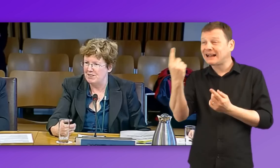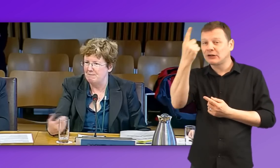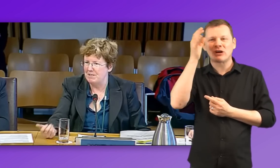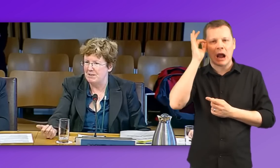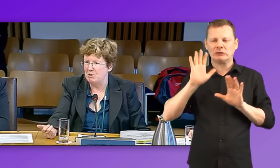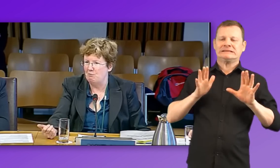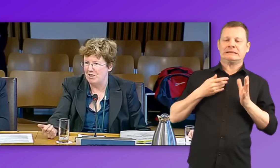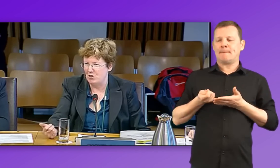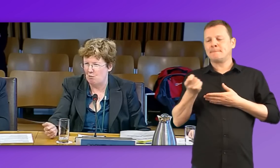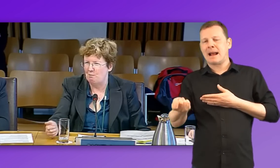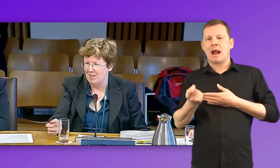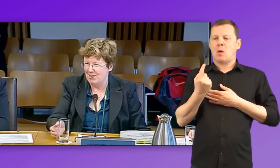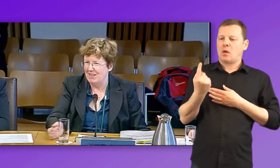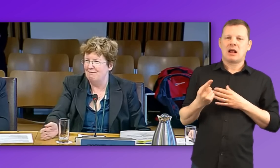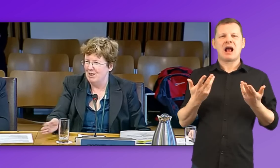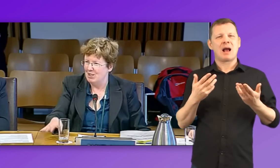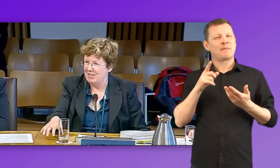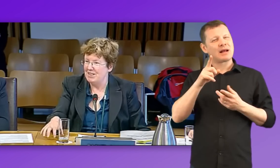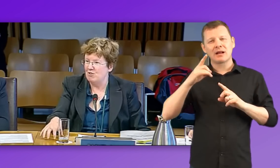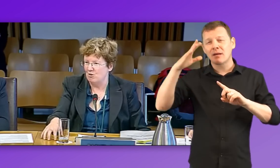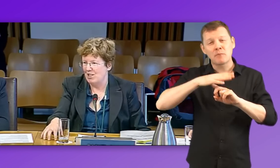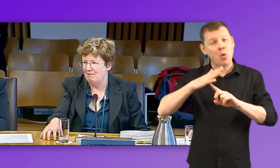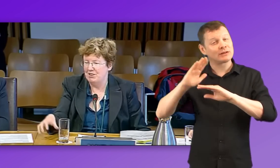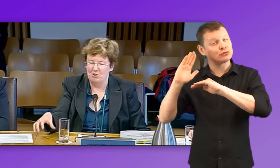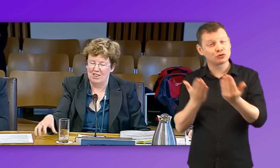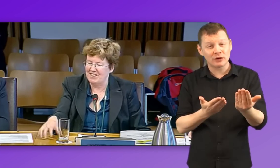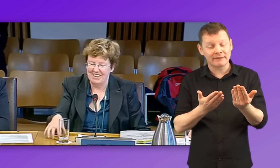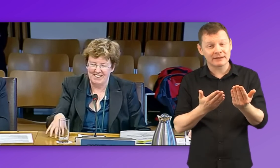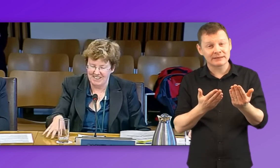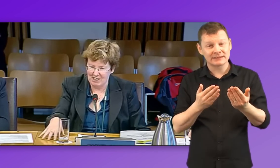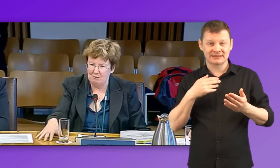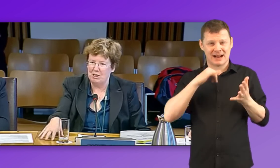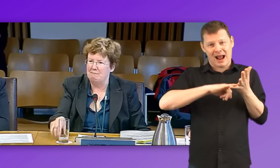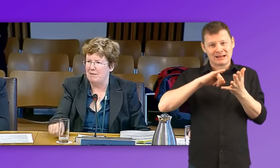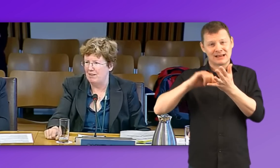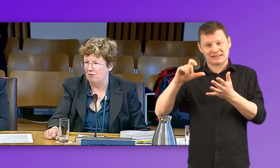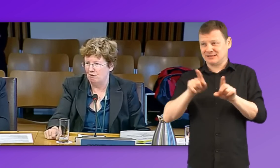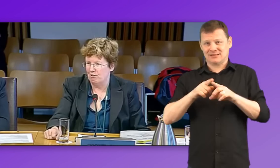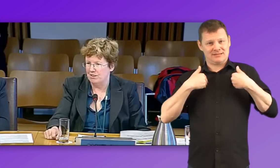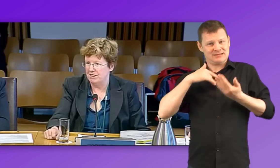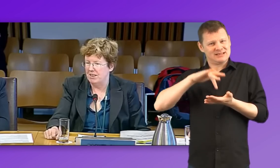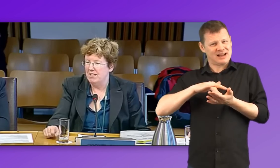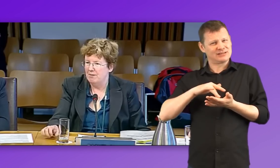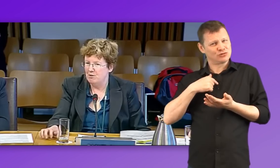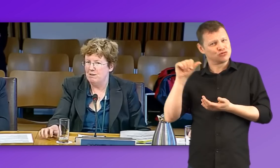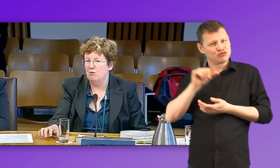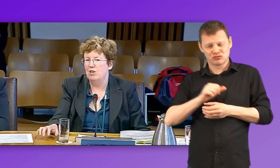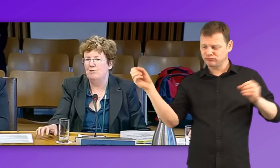they seem it seems an obvious job to give an essential service such as the SSC to work in many local authorities. Those people can